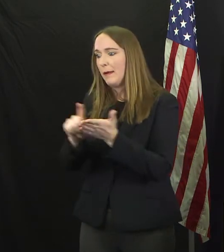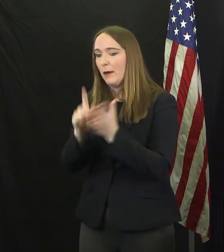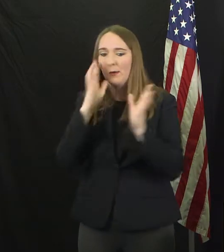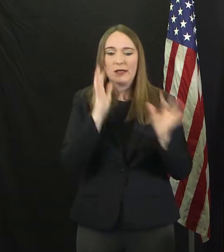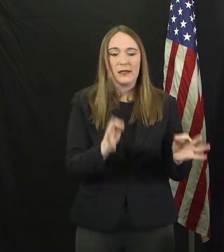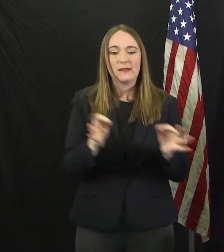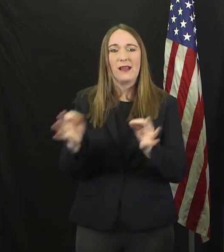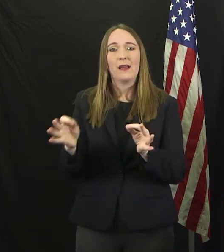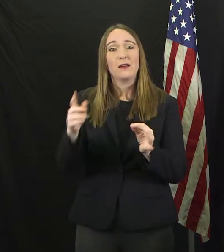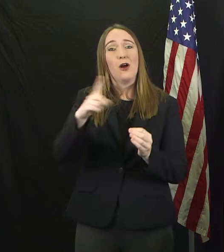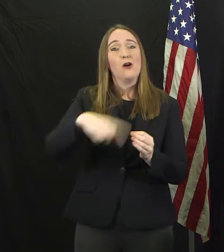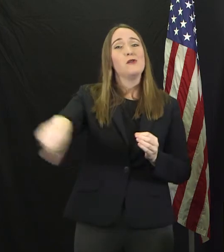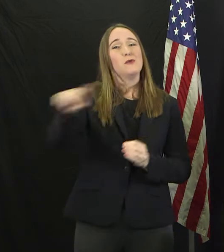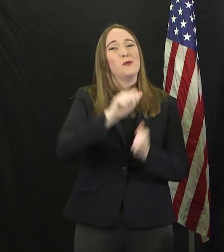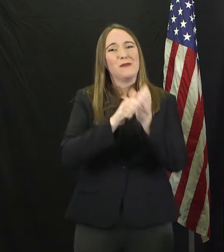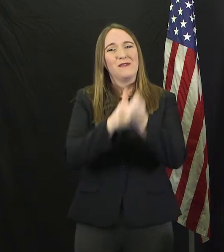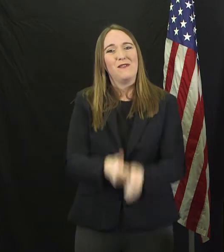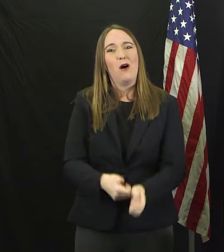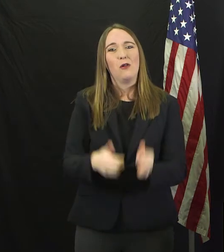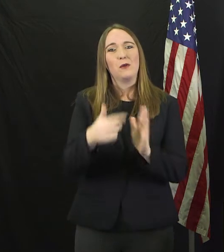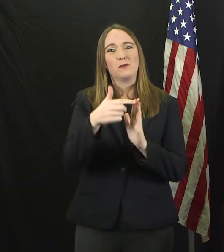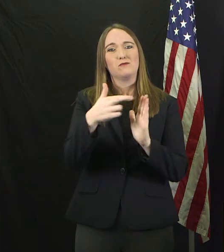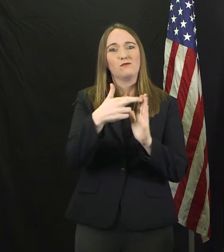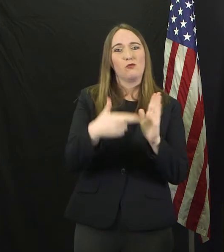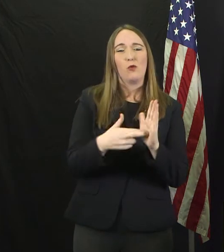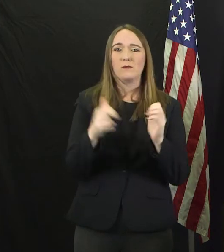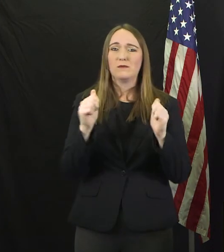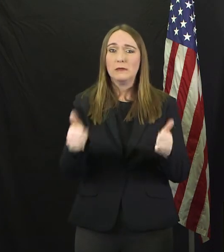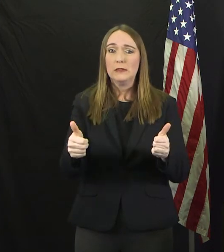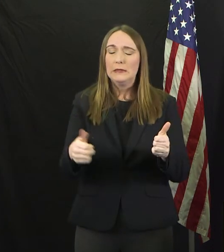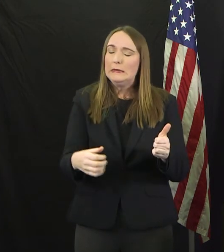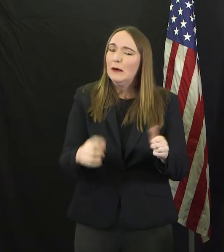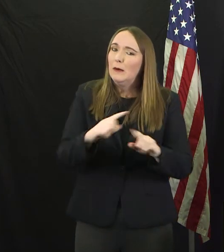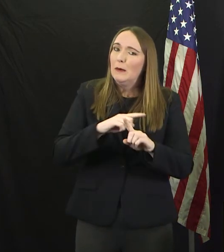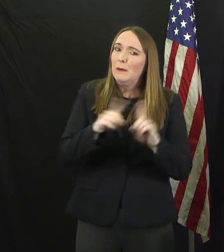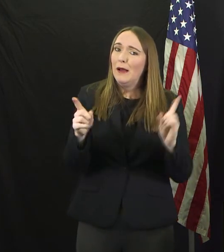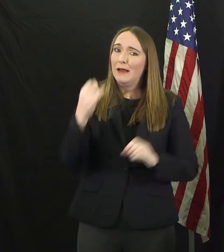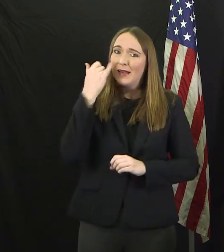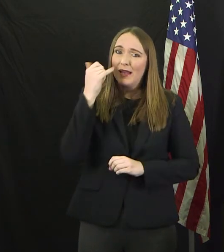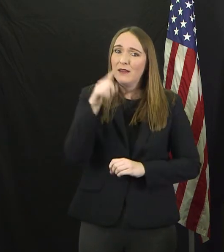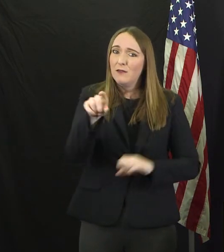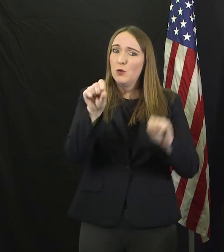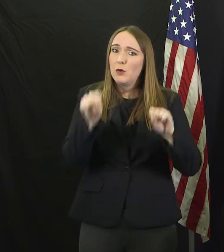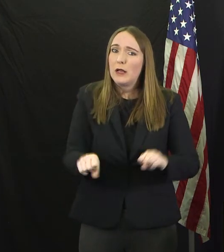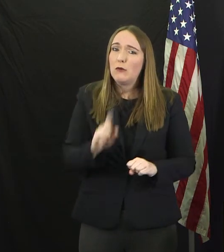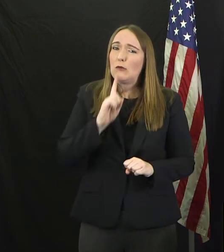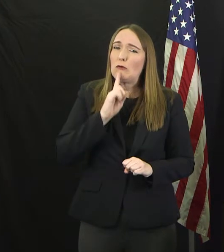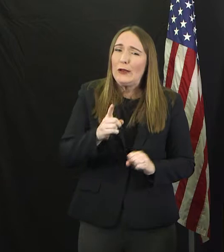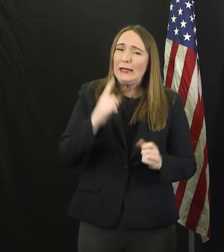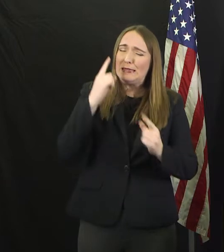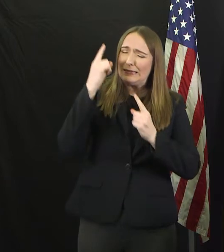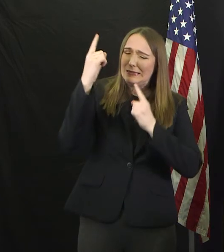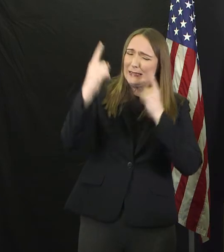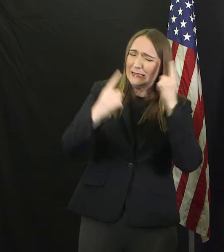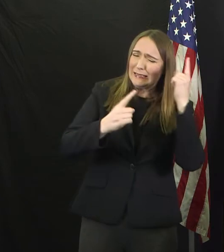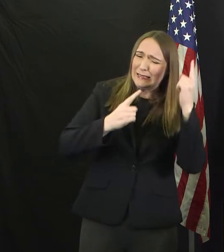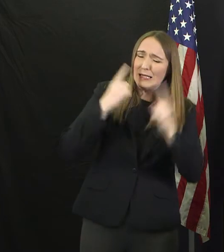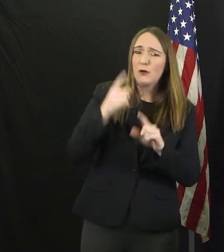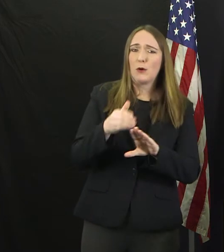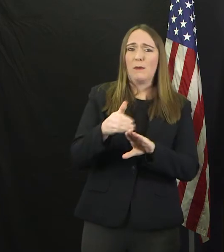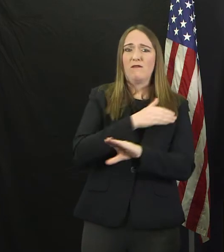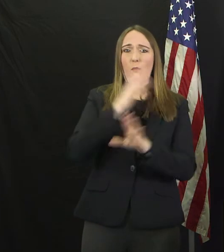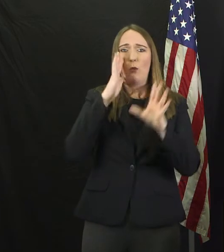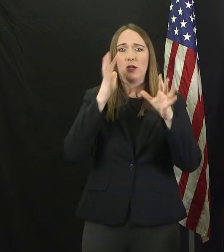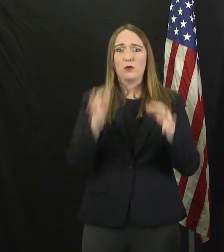compliance. We just ask that you get a little bit tighter on how much you're out and who you're around. Fort Worth is